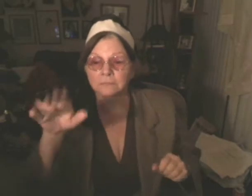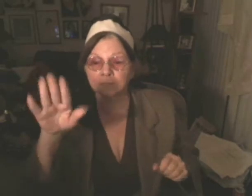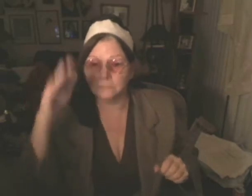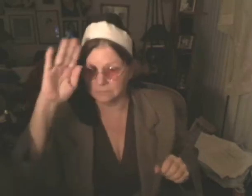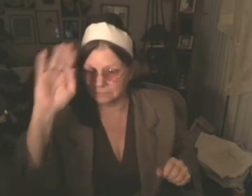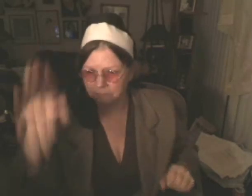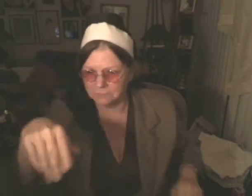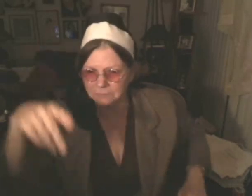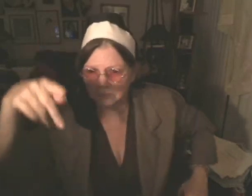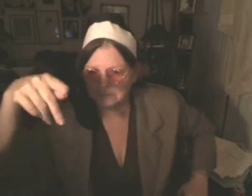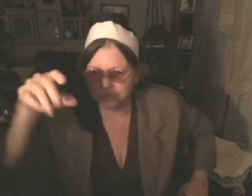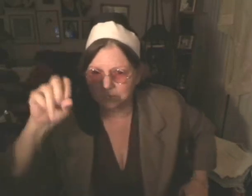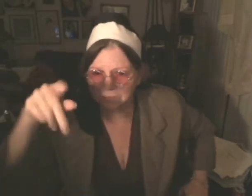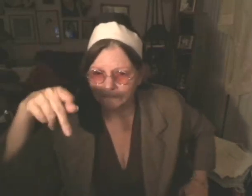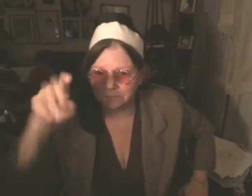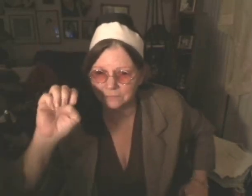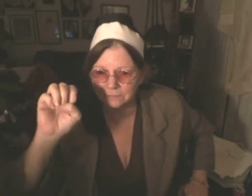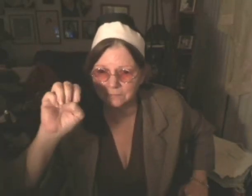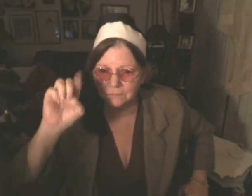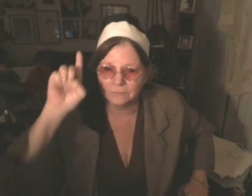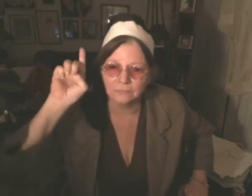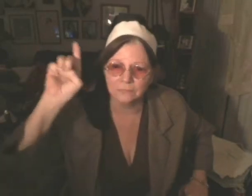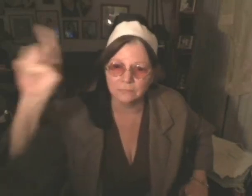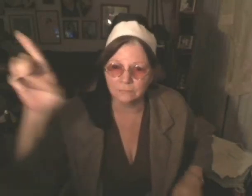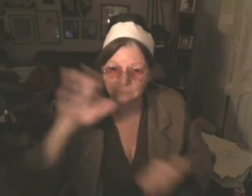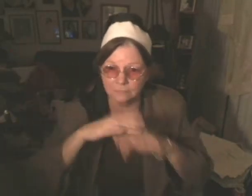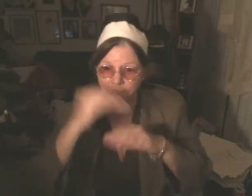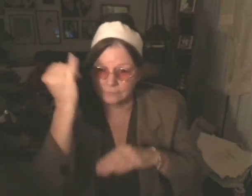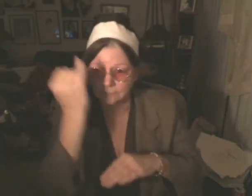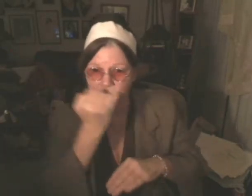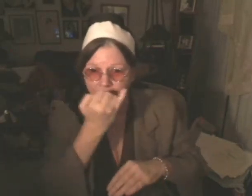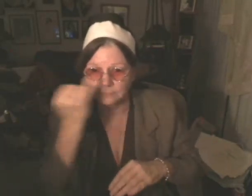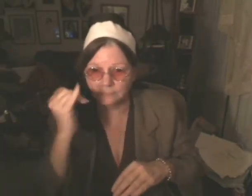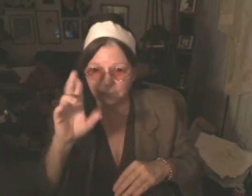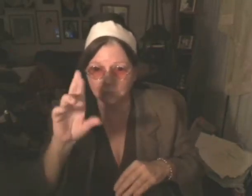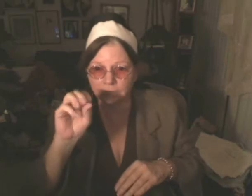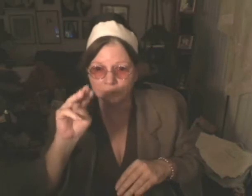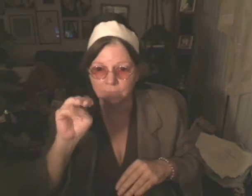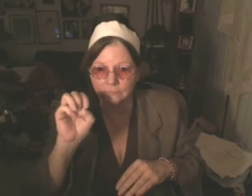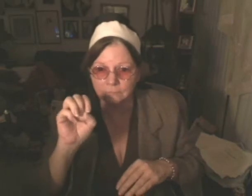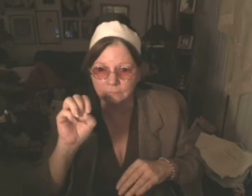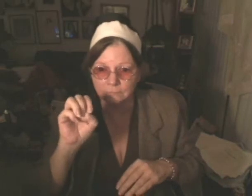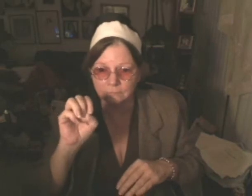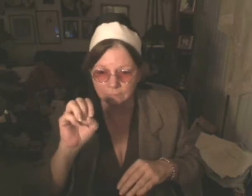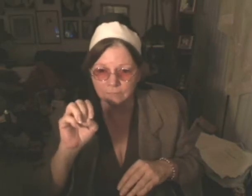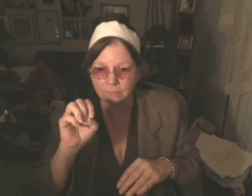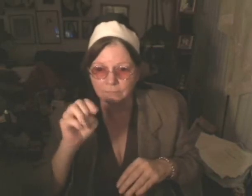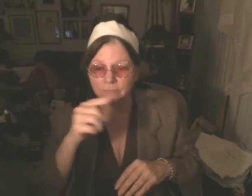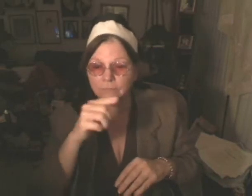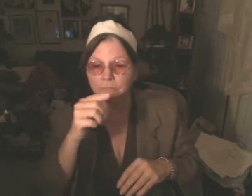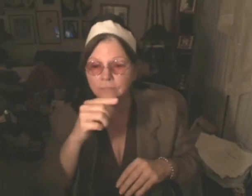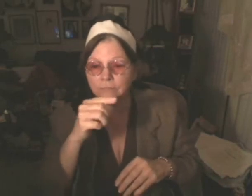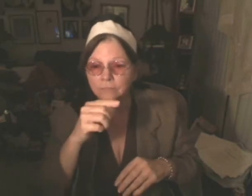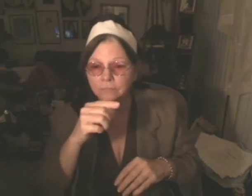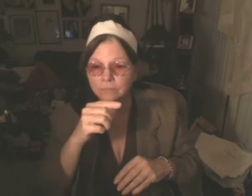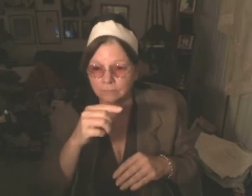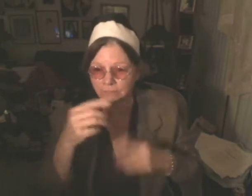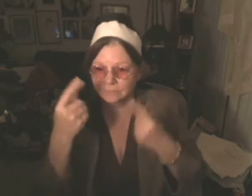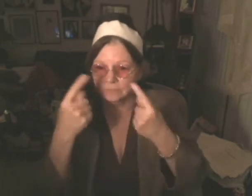a girl, a great murder in her own bed. Now, this trial has started. Will there ever be justice for this beautiful young woman and her tortured